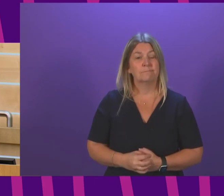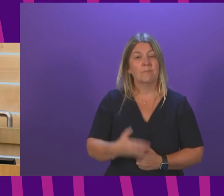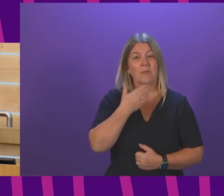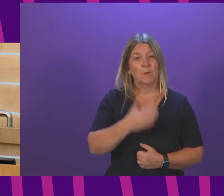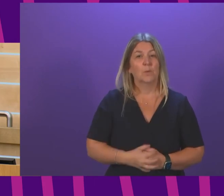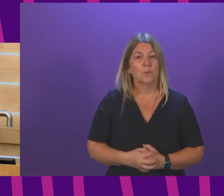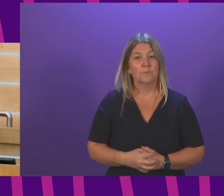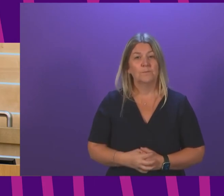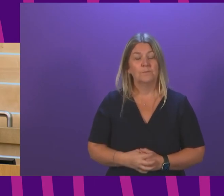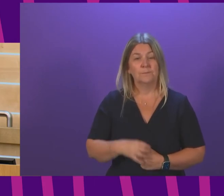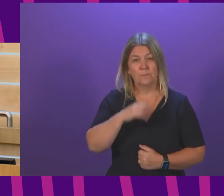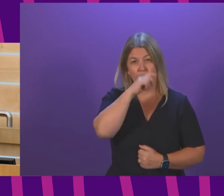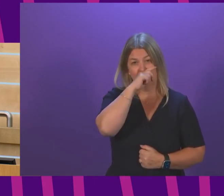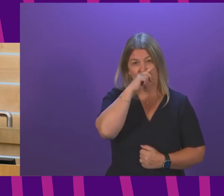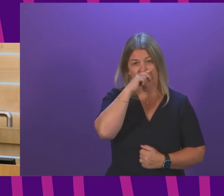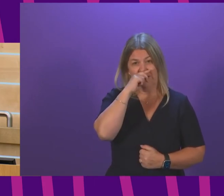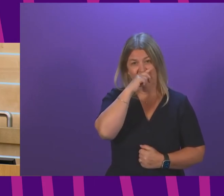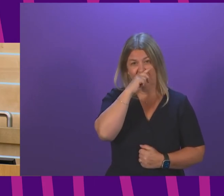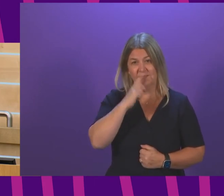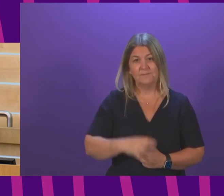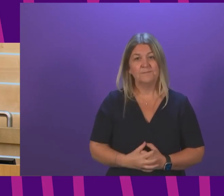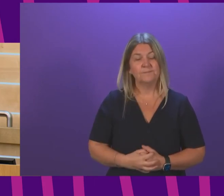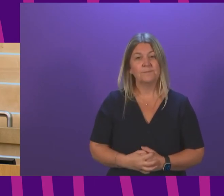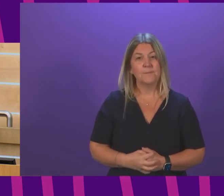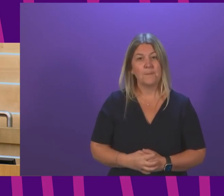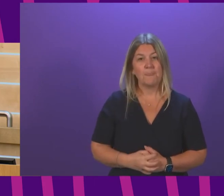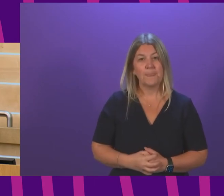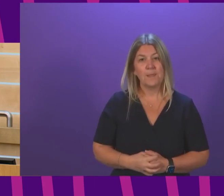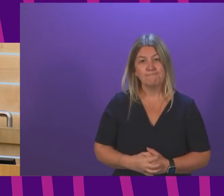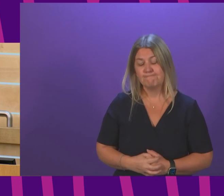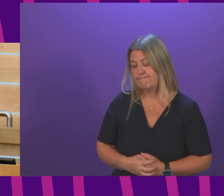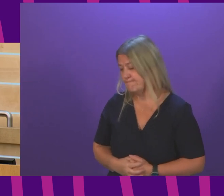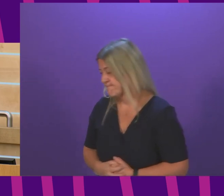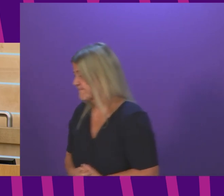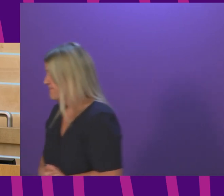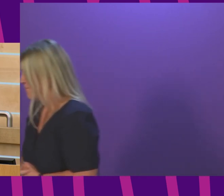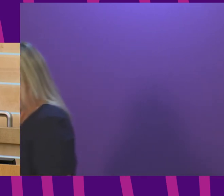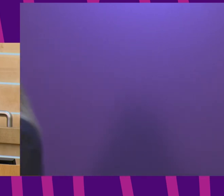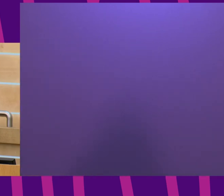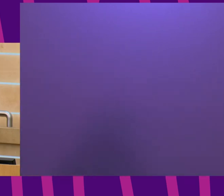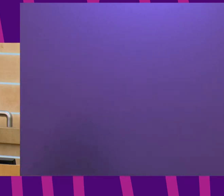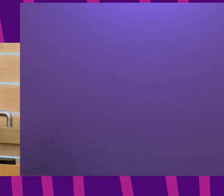press their request to speak buttons. And I call on Angus Robertson to speak to and move the motion. Cabinet Secretary. you. you.